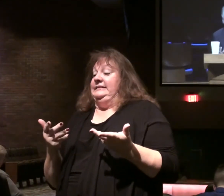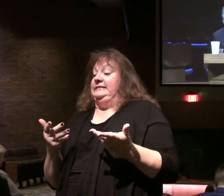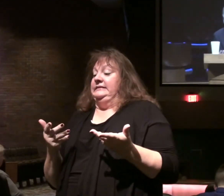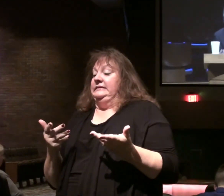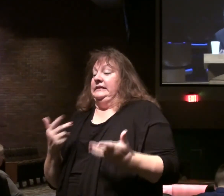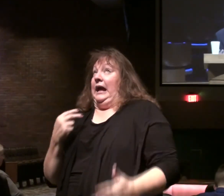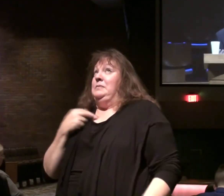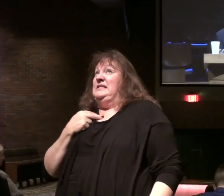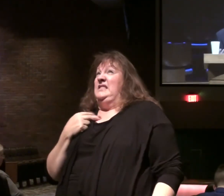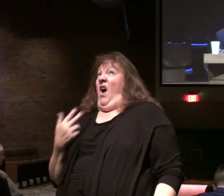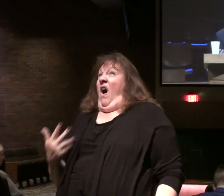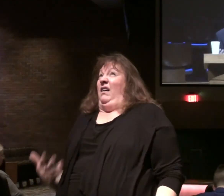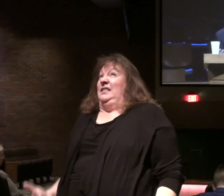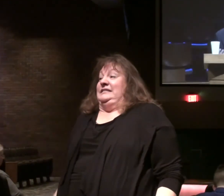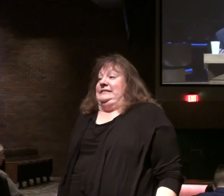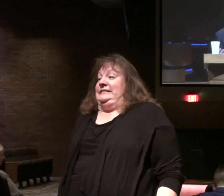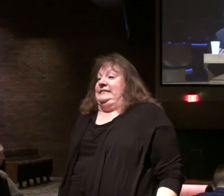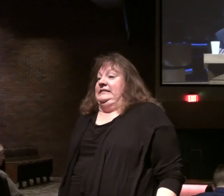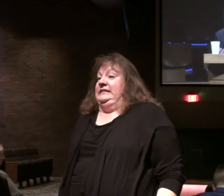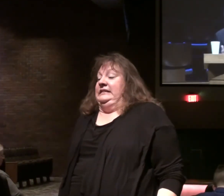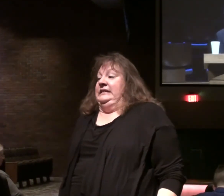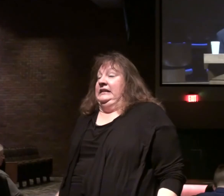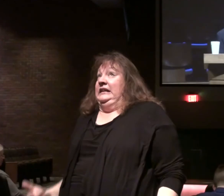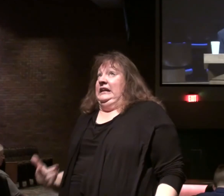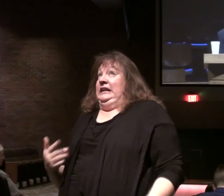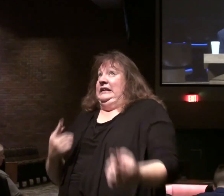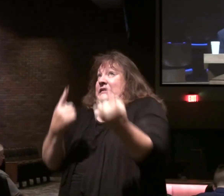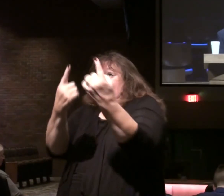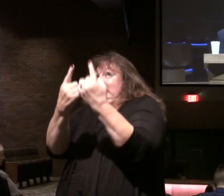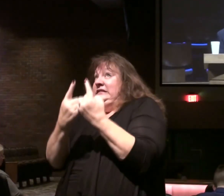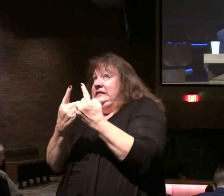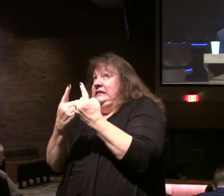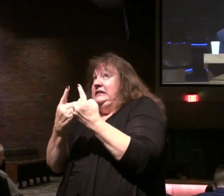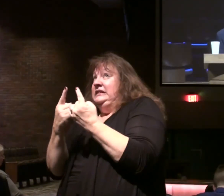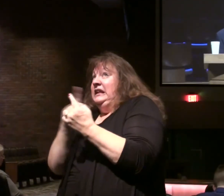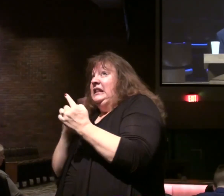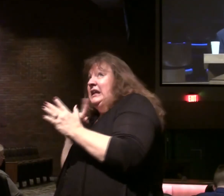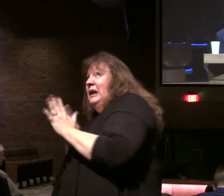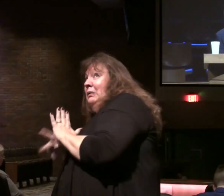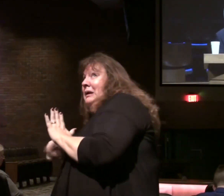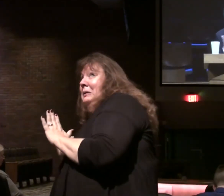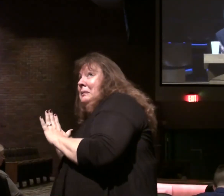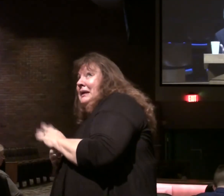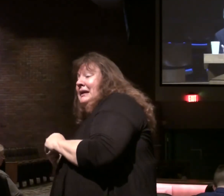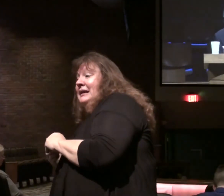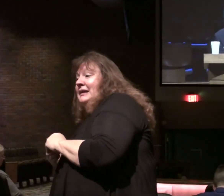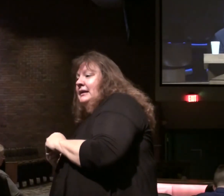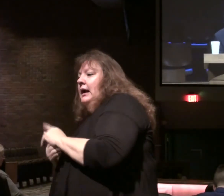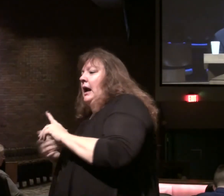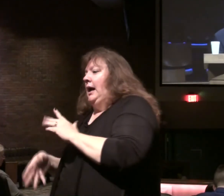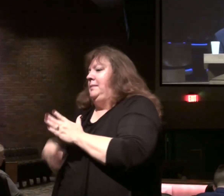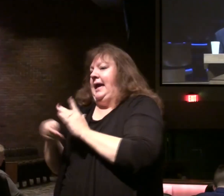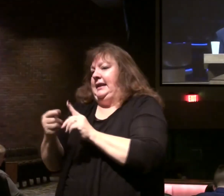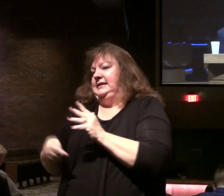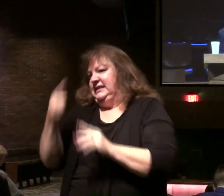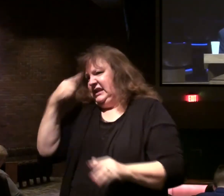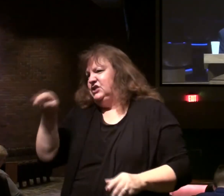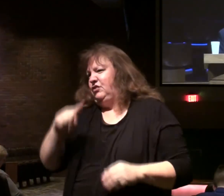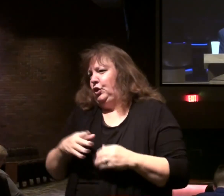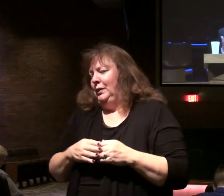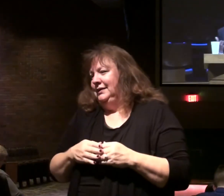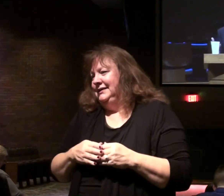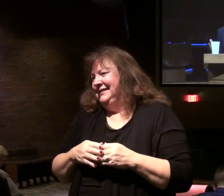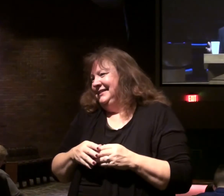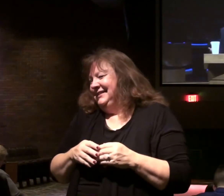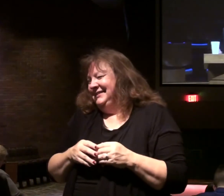I'm stuck here. If I don't bring you back. The king will kill me. I'm filling in the details. more